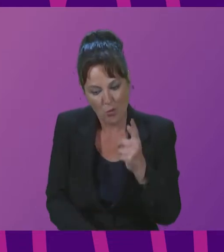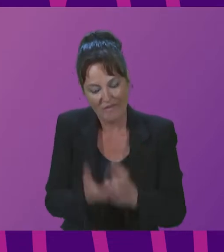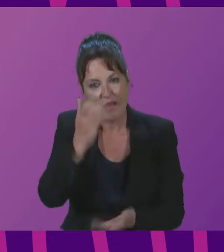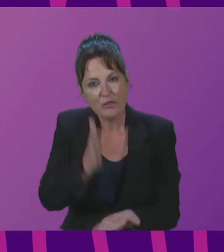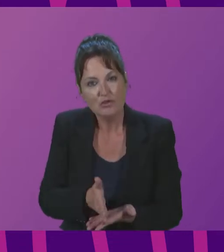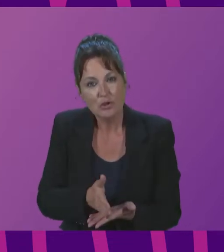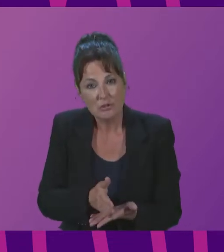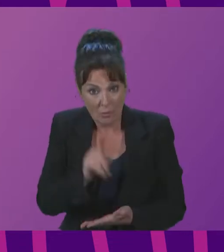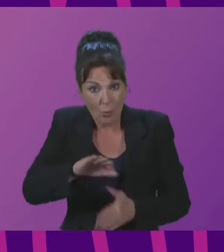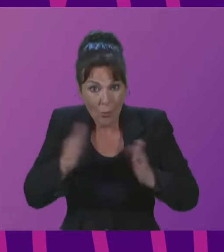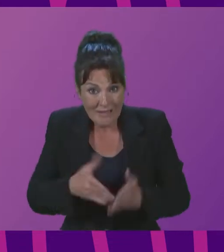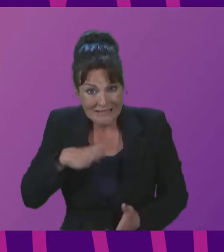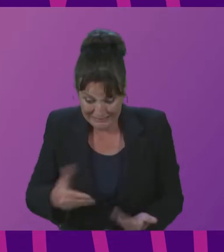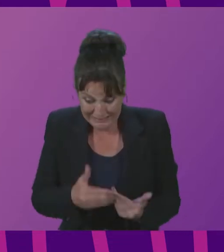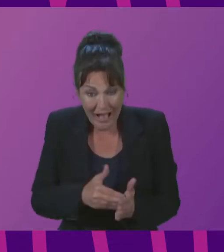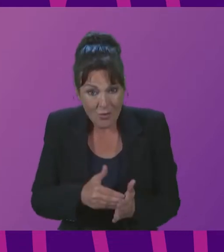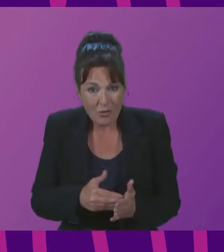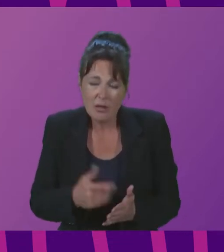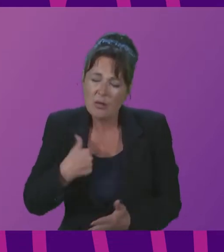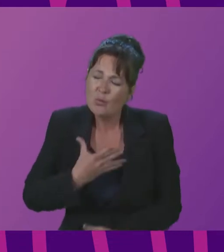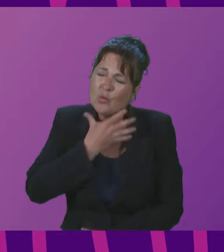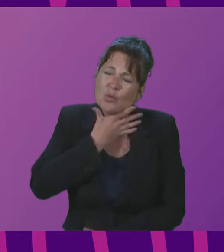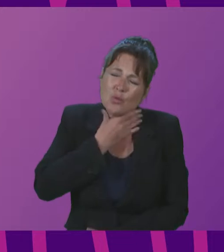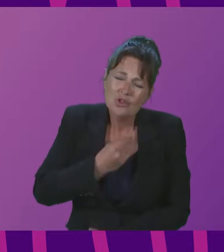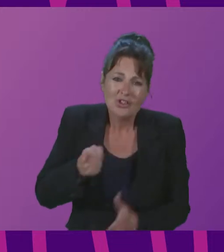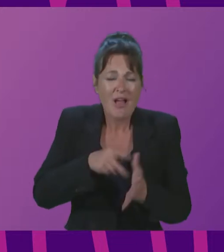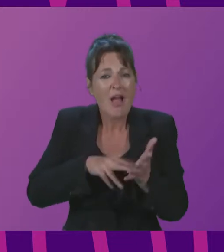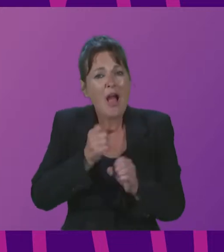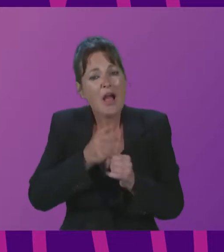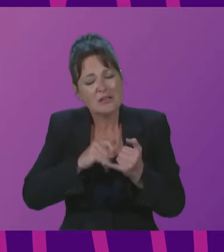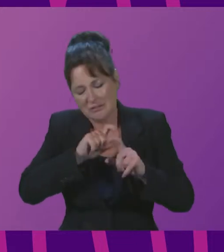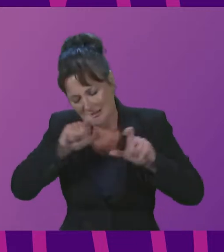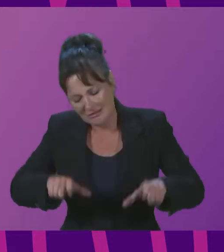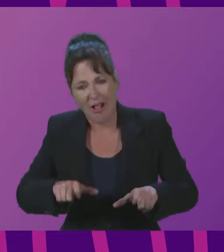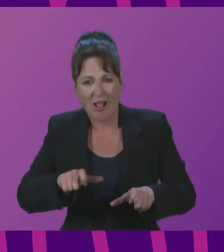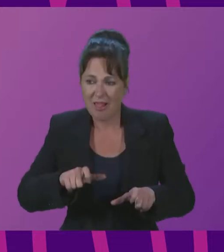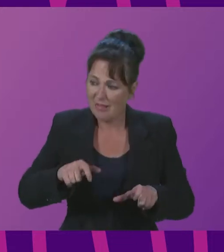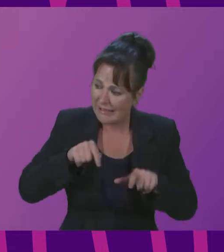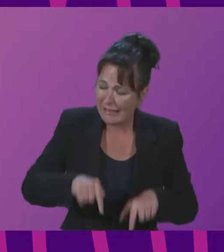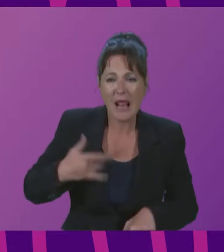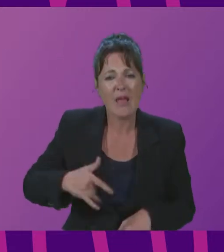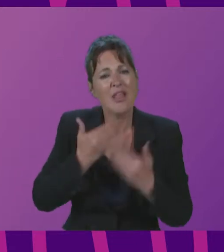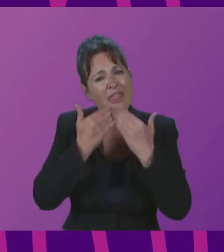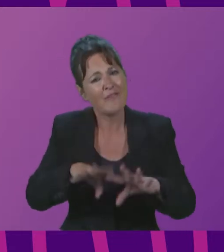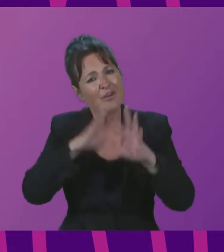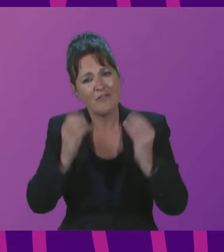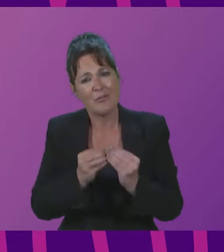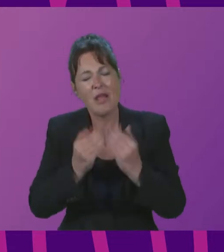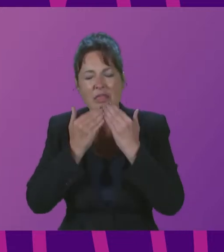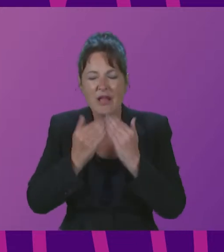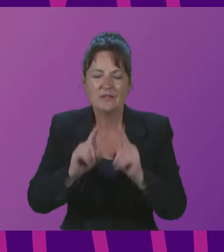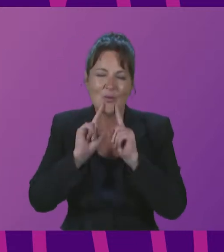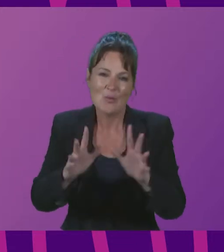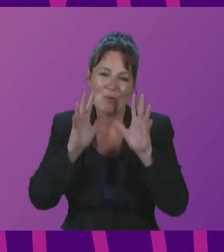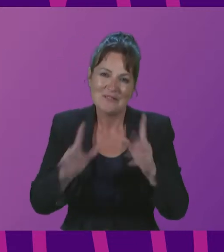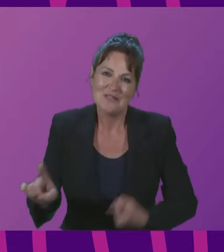that more now than ever and how dearly we wish Angus was part part of it to take part thank you for everything and thanks for a wonderful